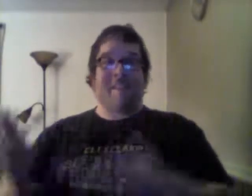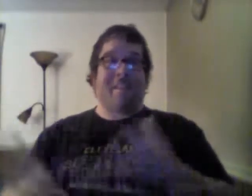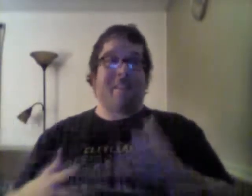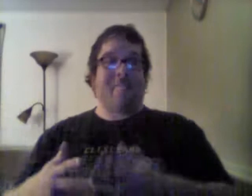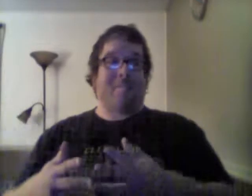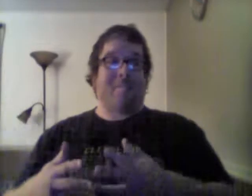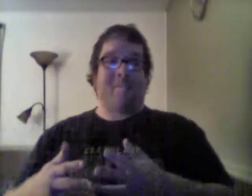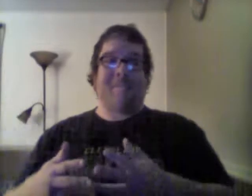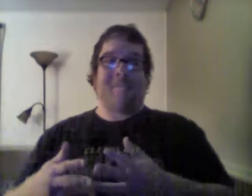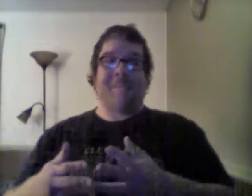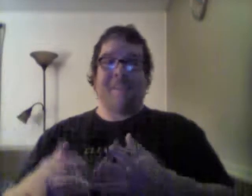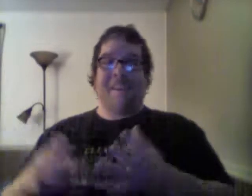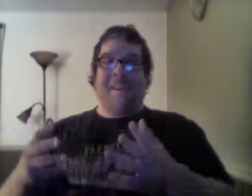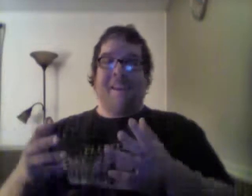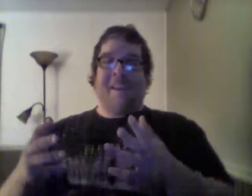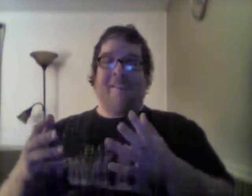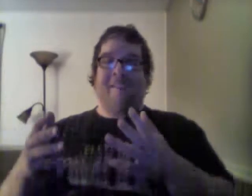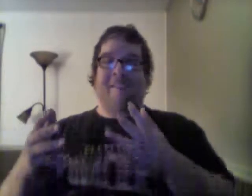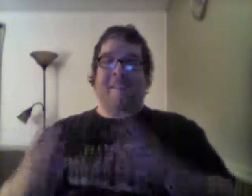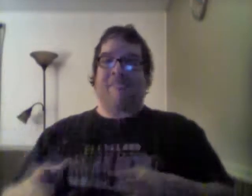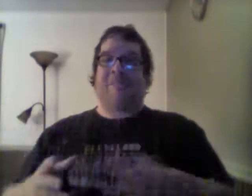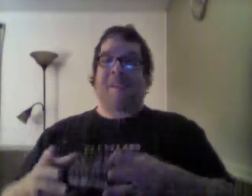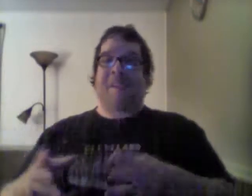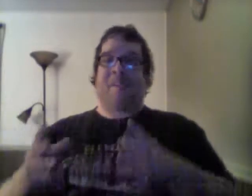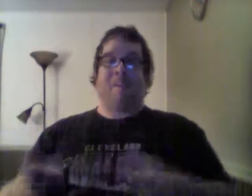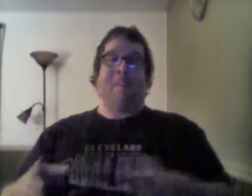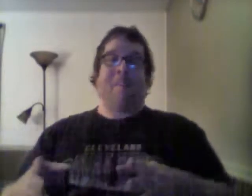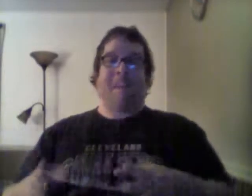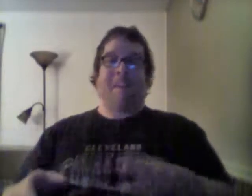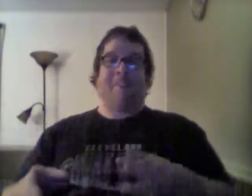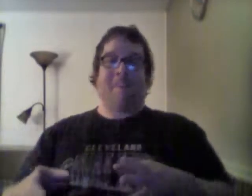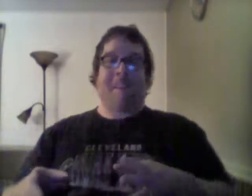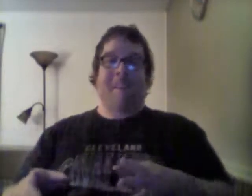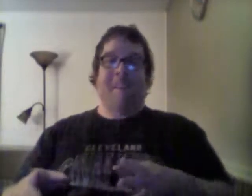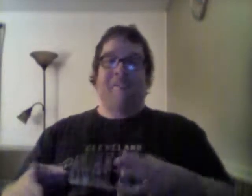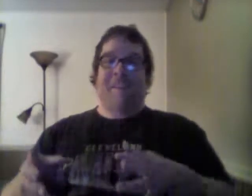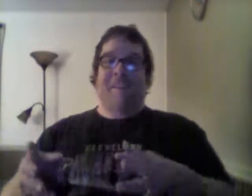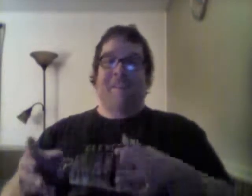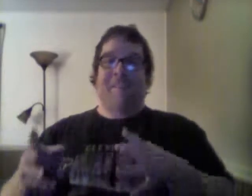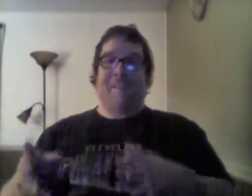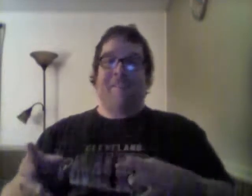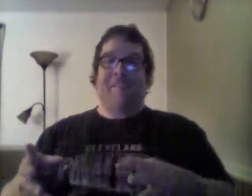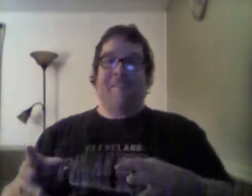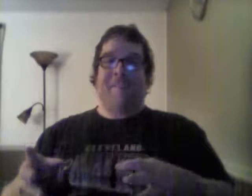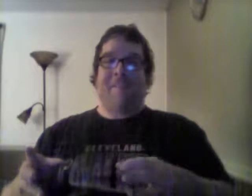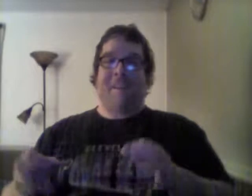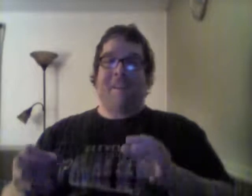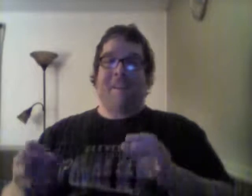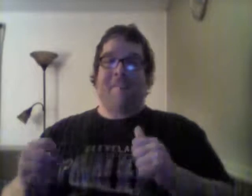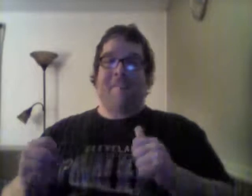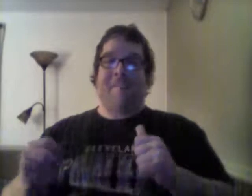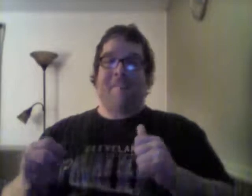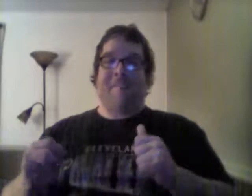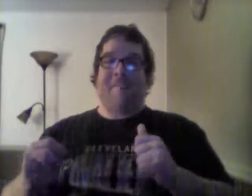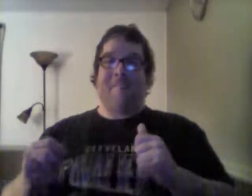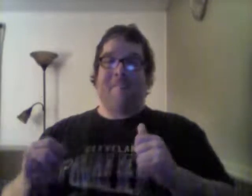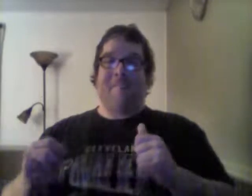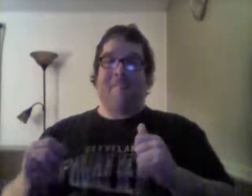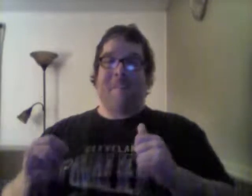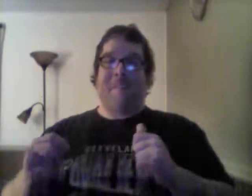these obstacle courses, and suffers, like, a horrific injury because of one of her, uh, one of